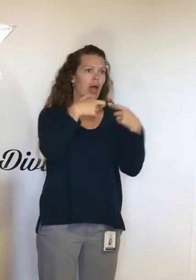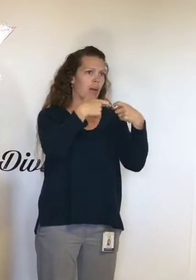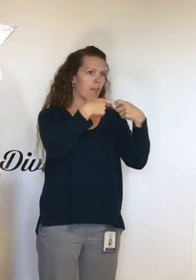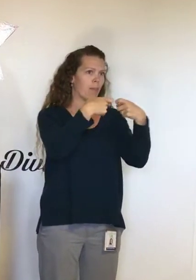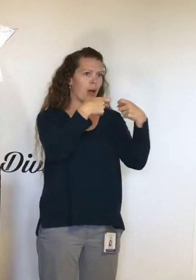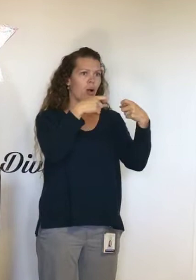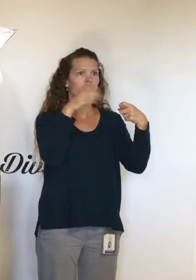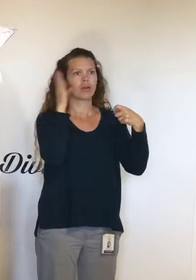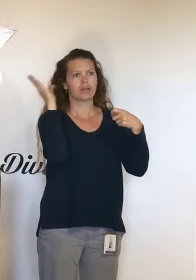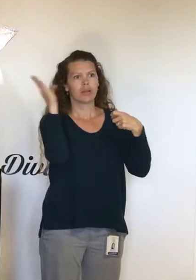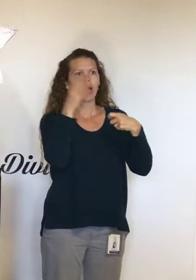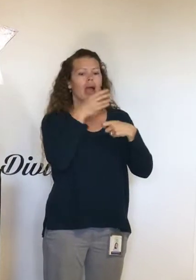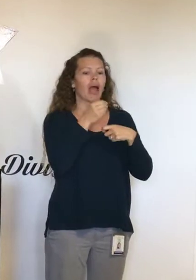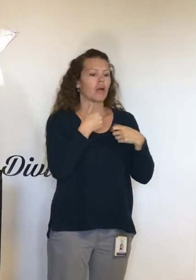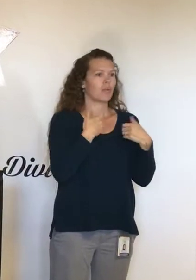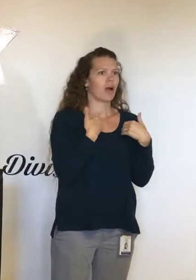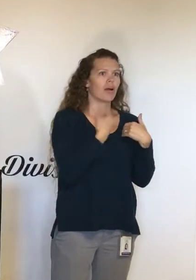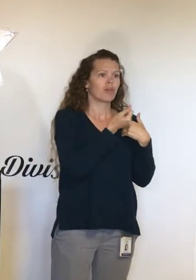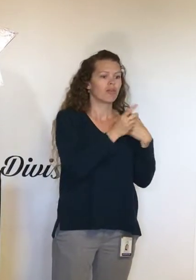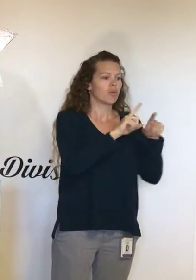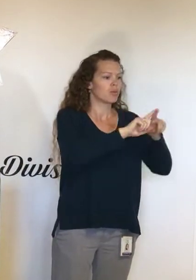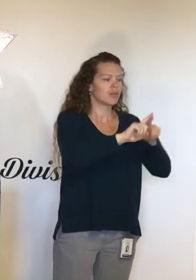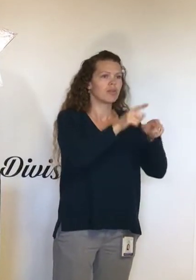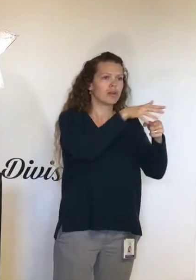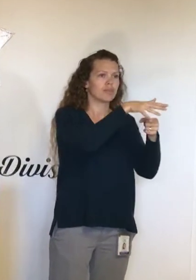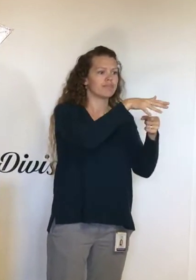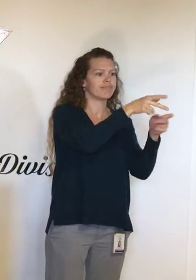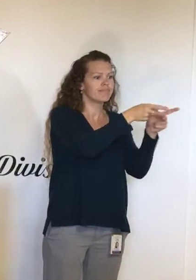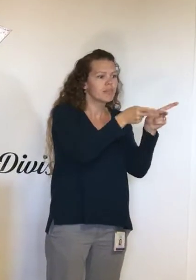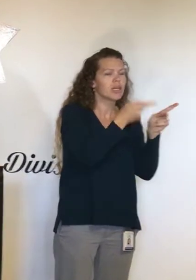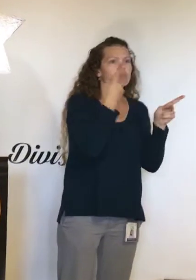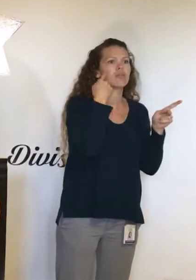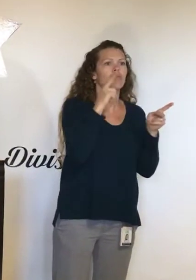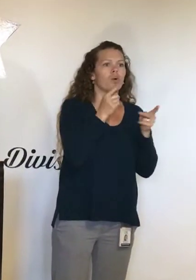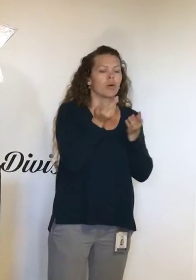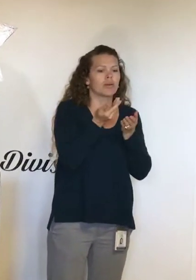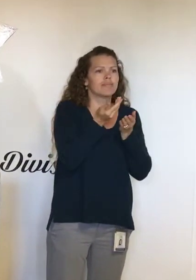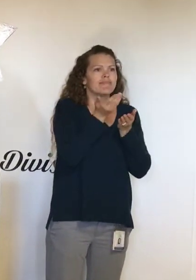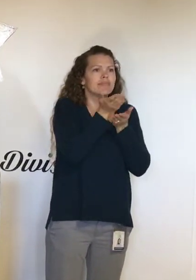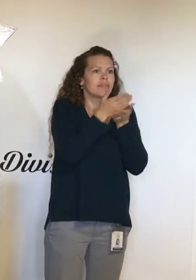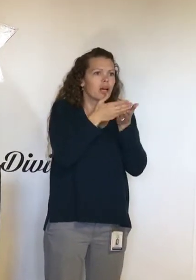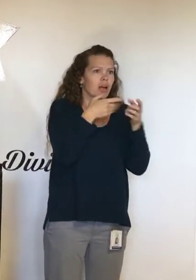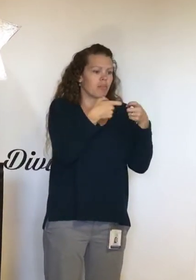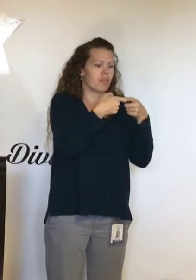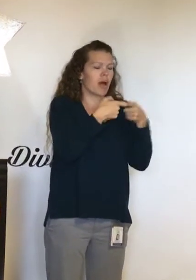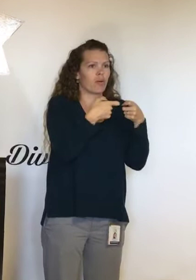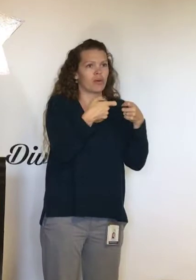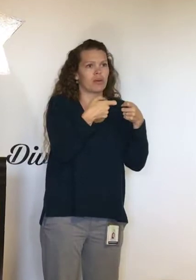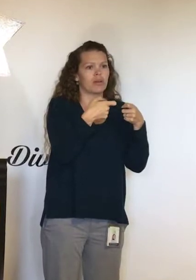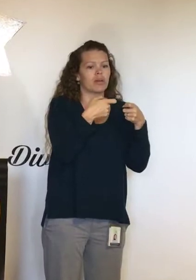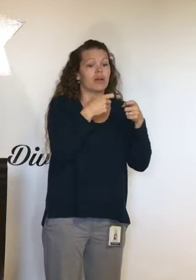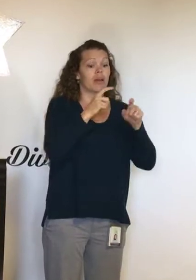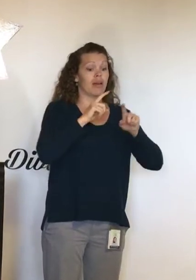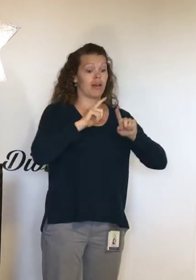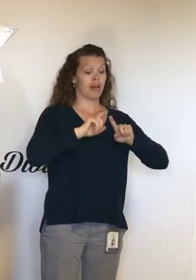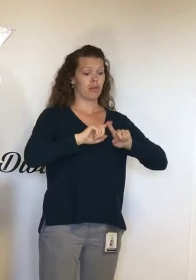power plants within our county that do power certain forces of the grid. But for